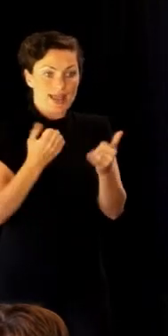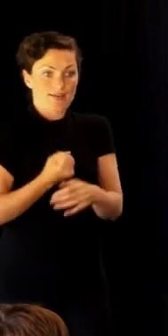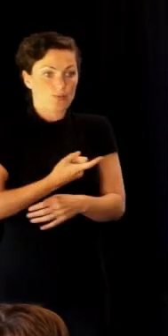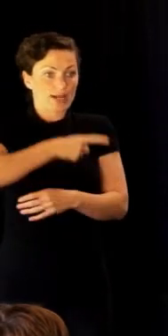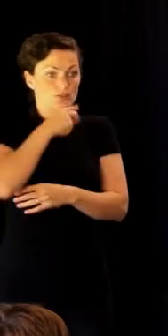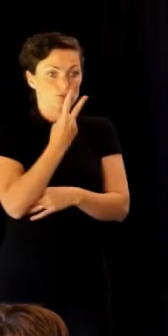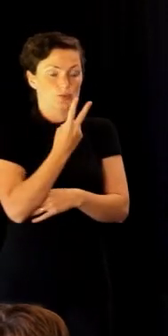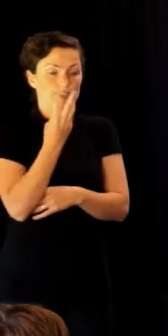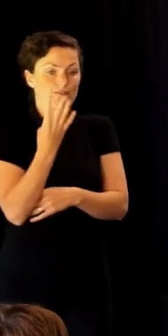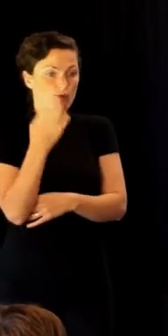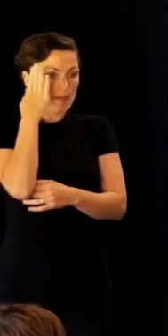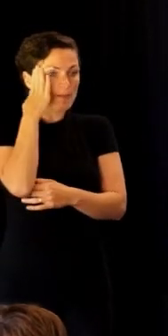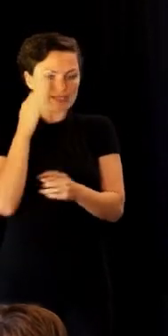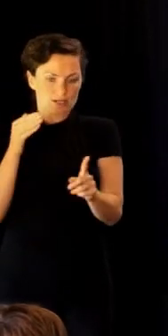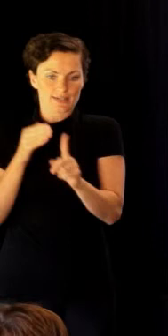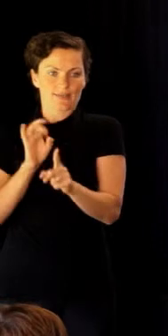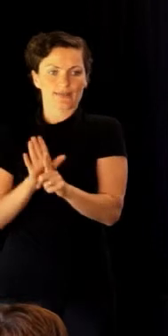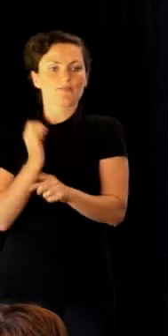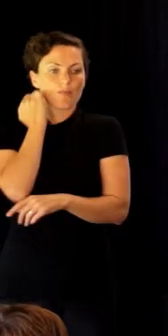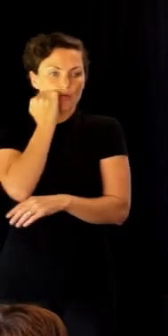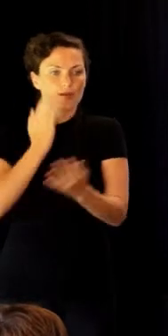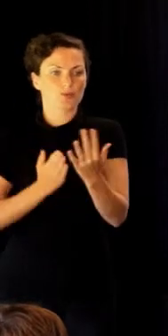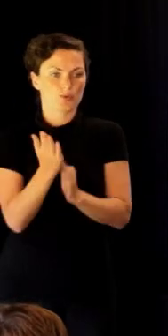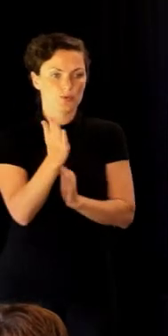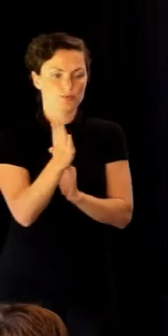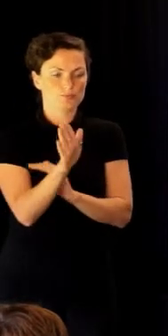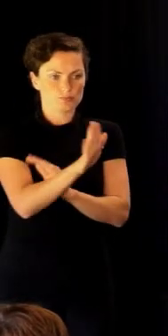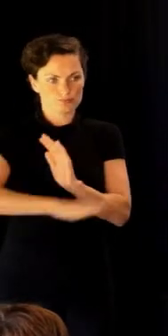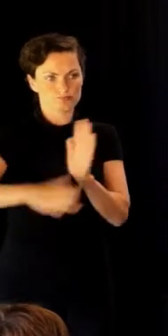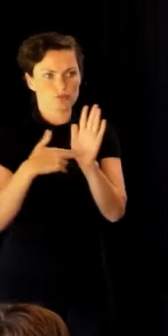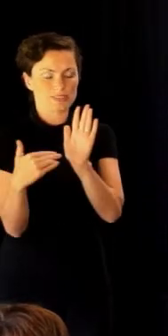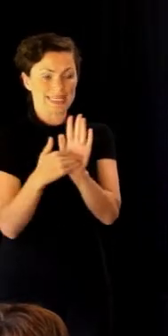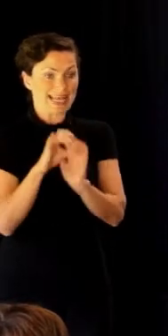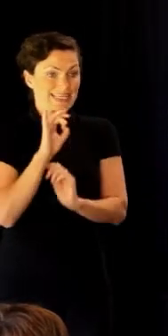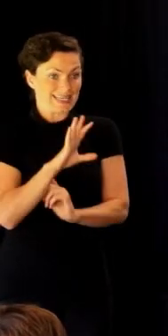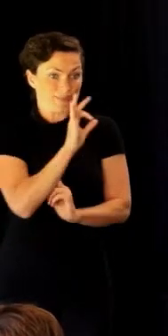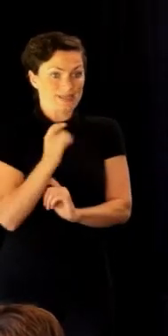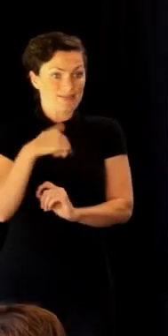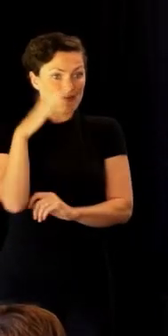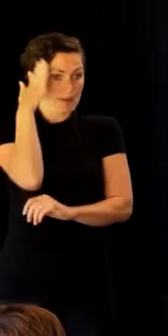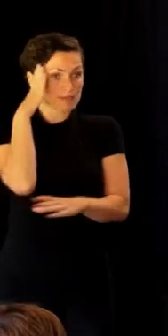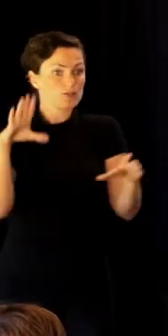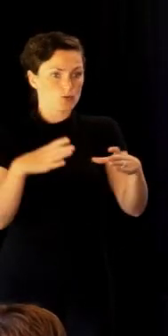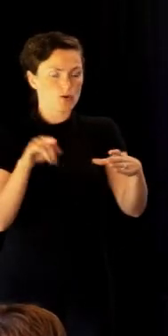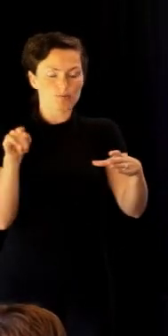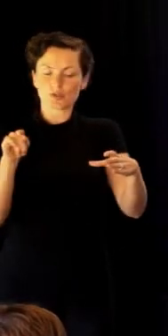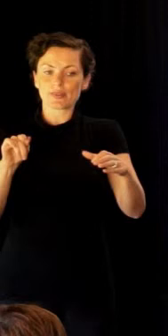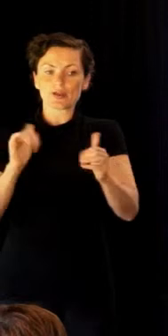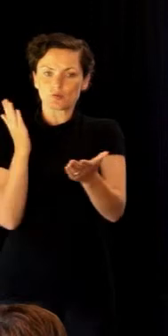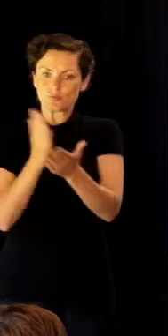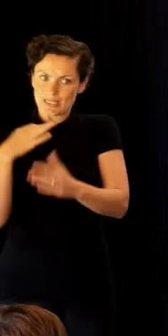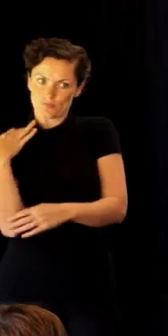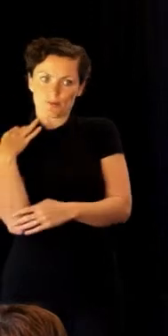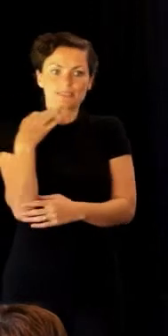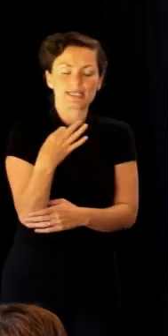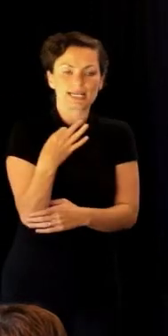members who identify as Māori throughout New Zealand, and that is 10% of our membership. So they are hugely over